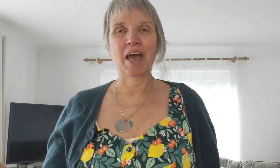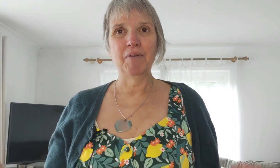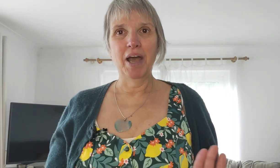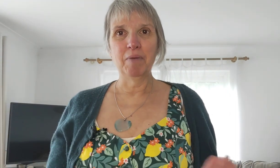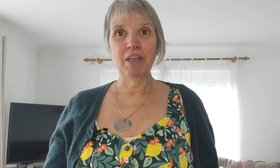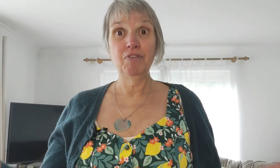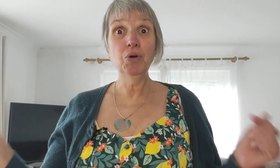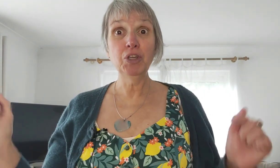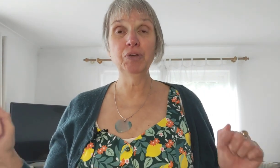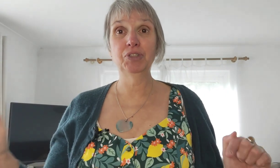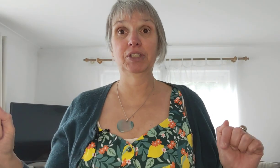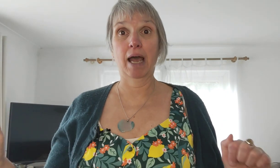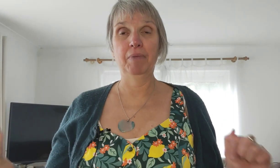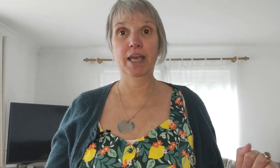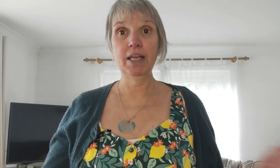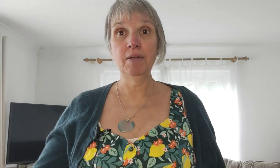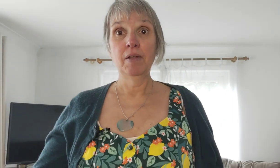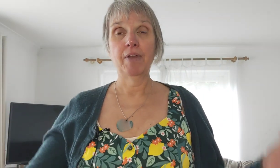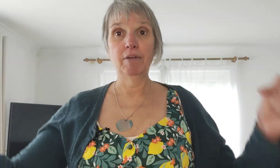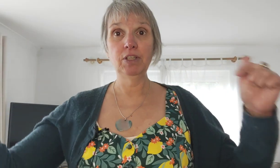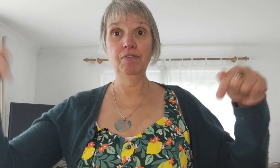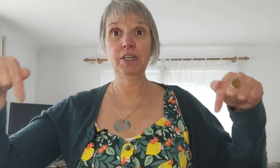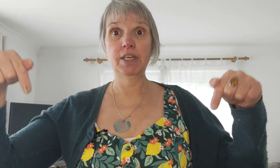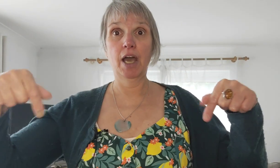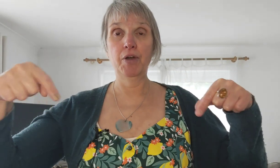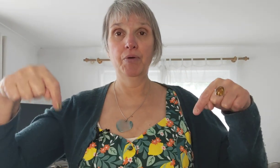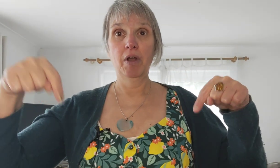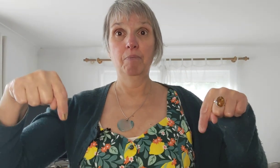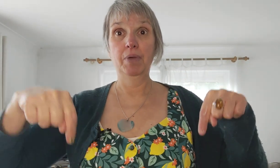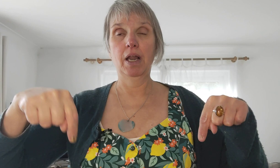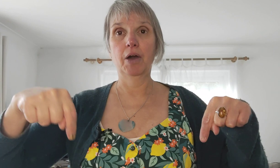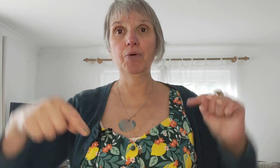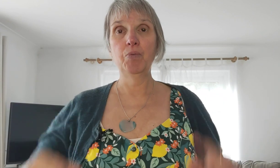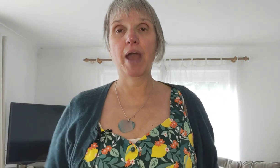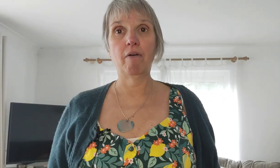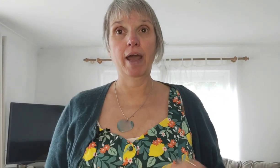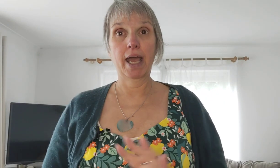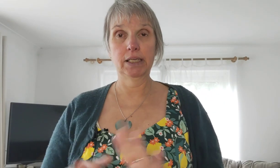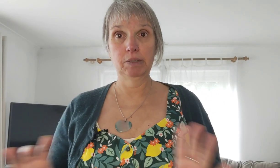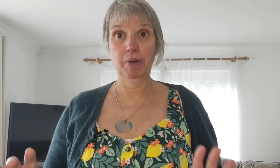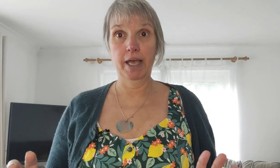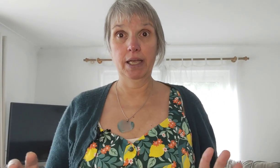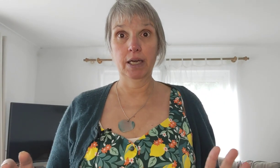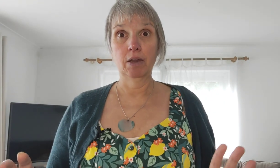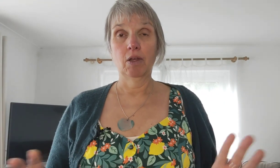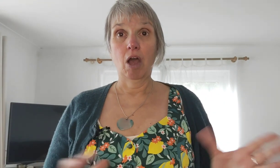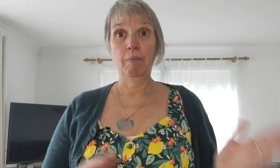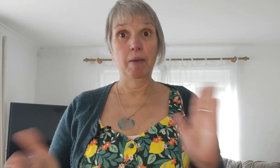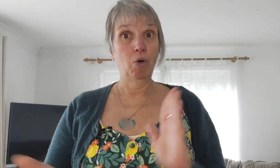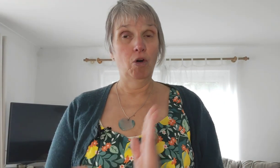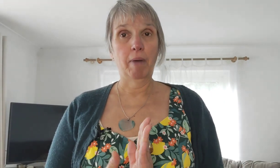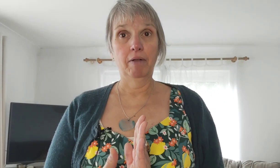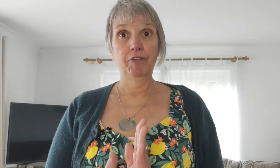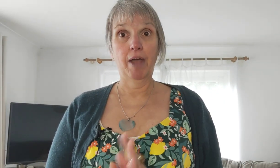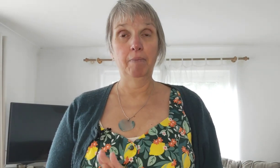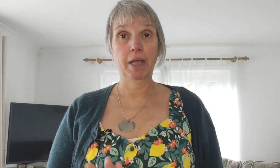so um if you're new to tapping there is a video below where i explain a bit more about the tapping